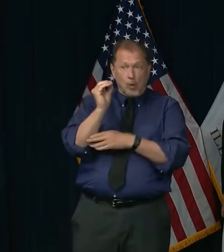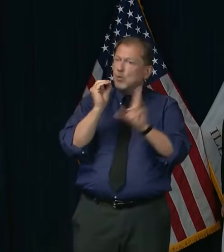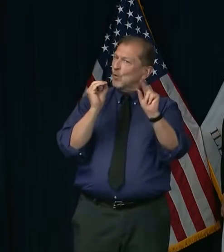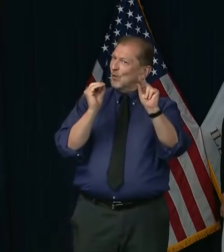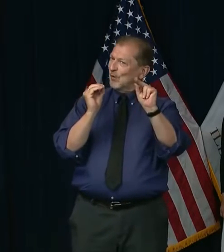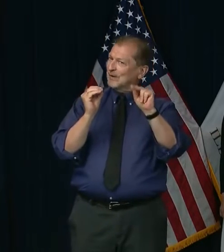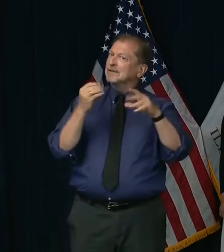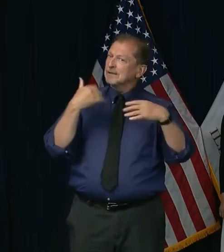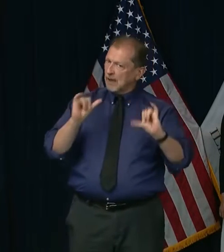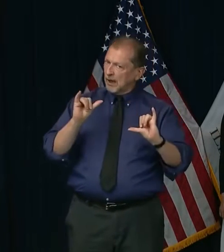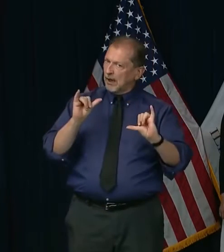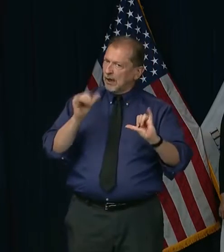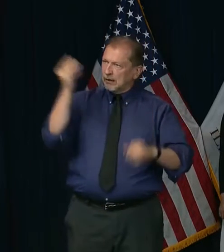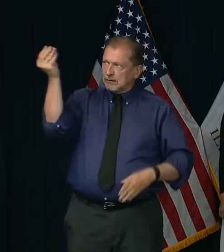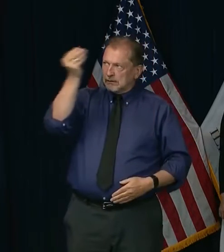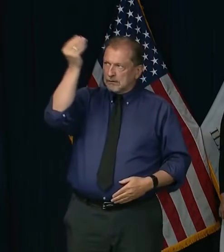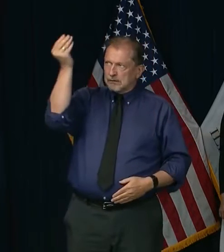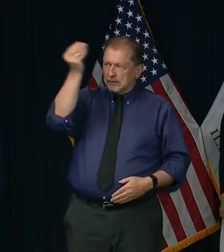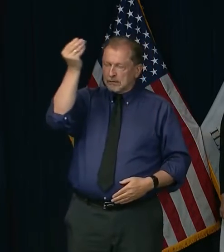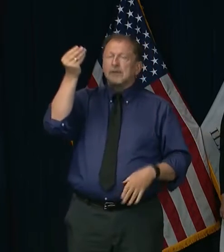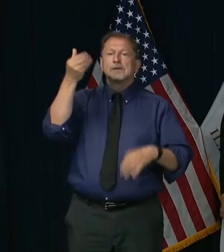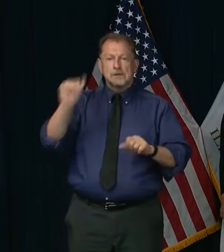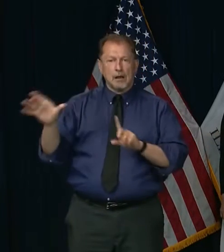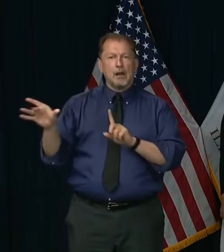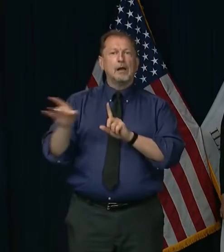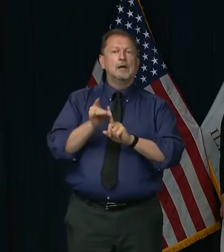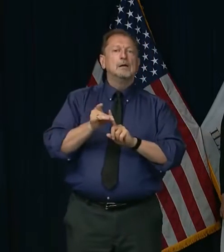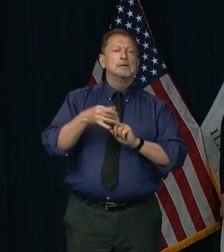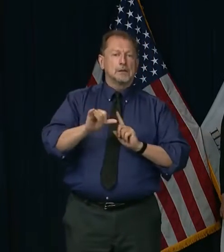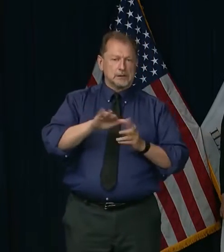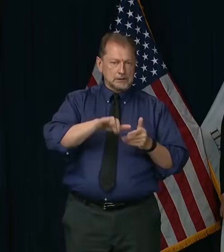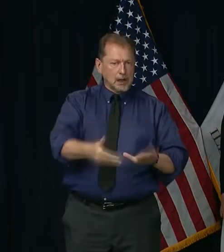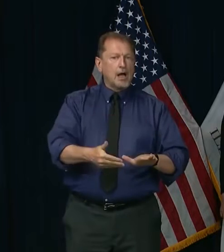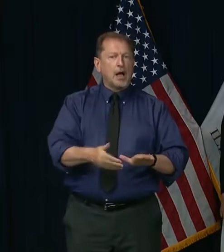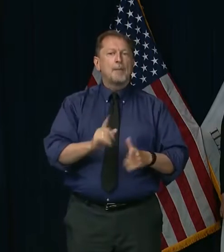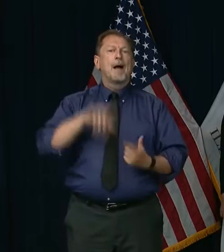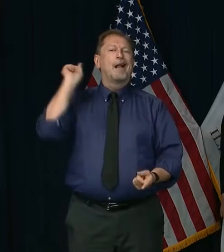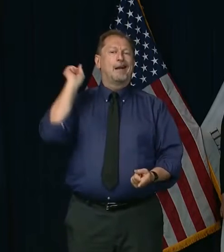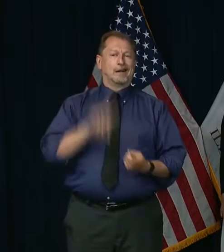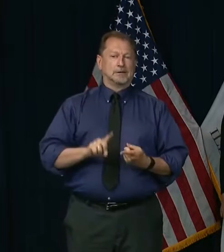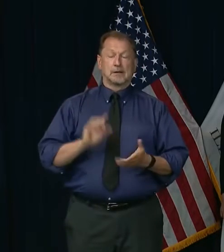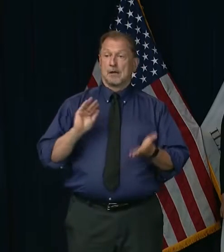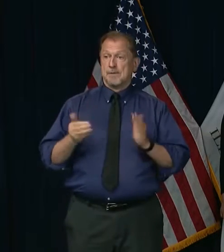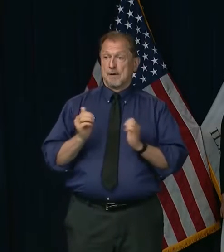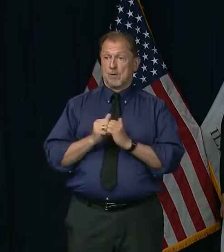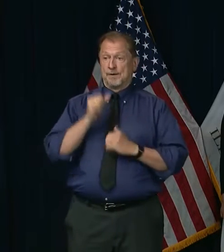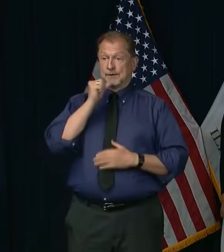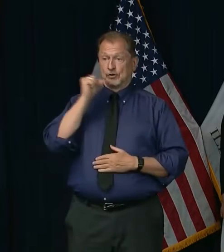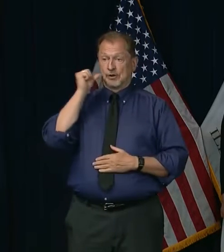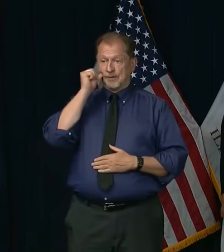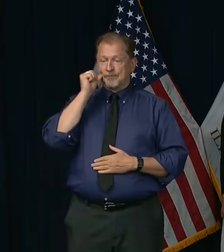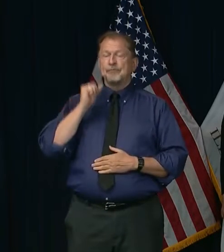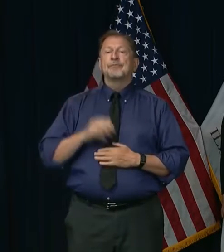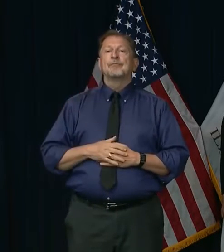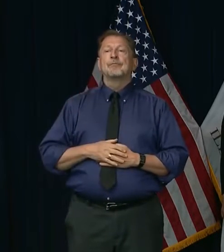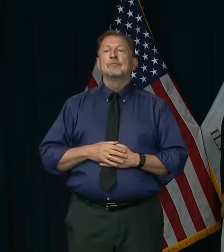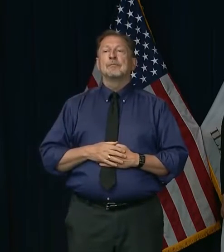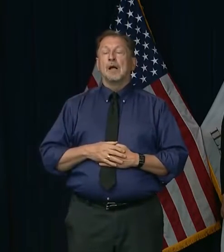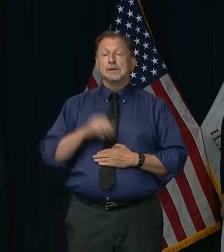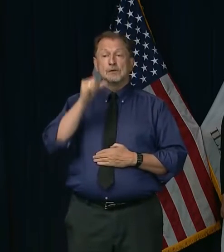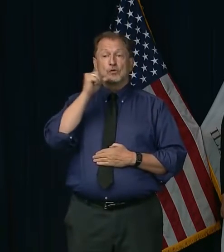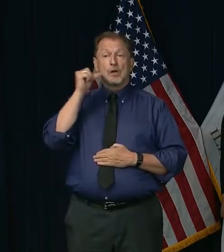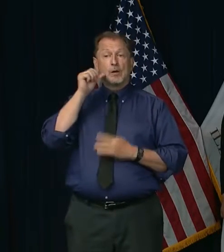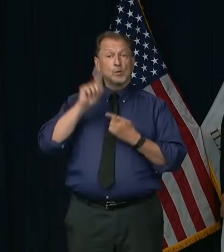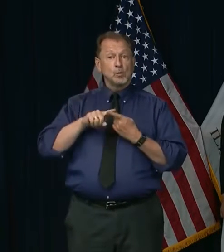But as the numbers say, since yesterday, we did report 894